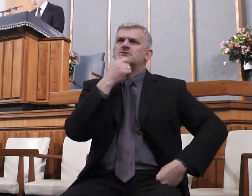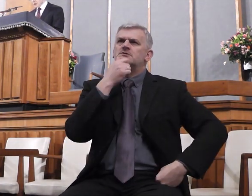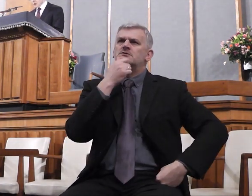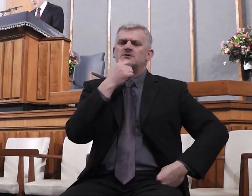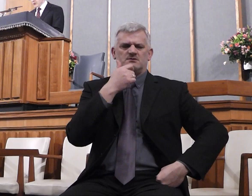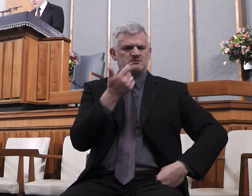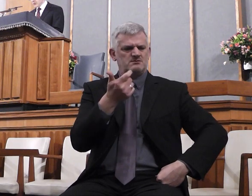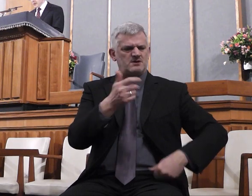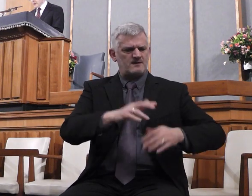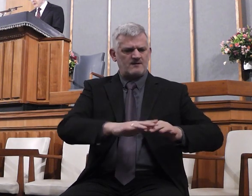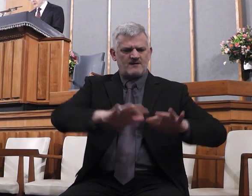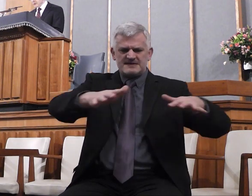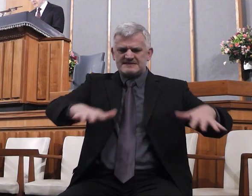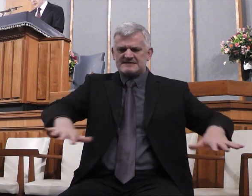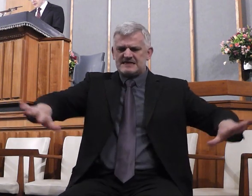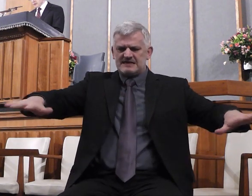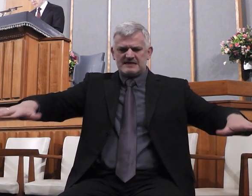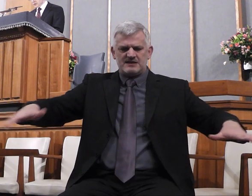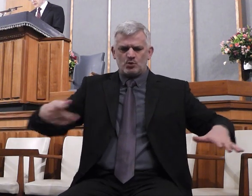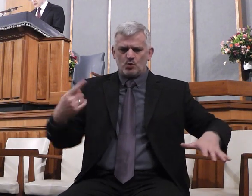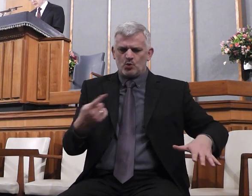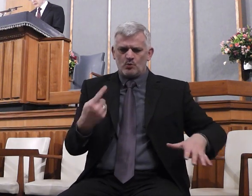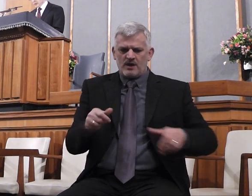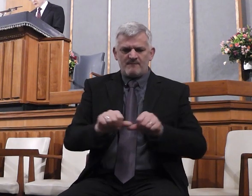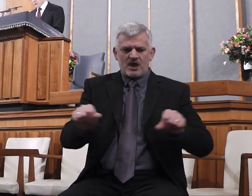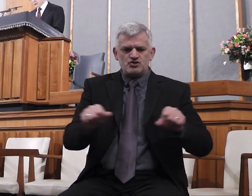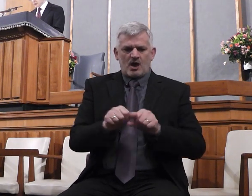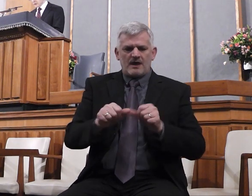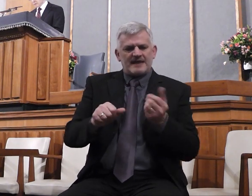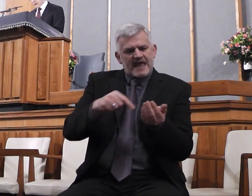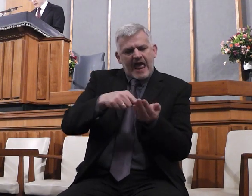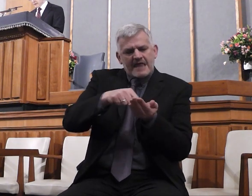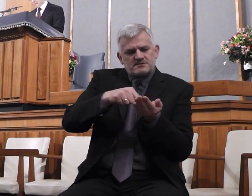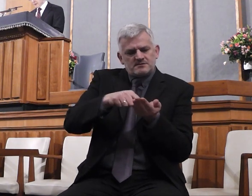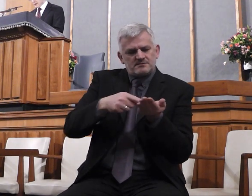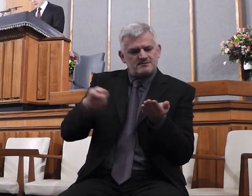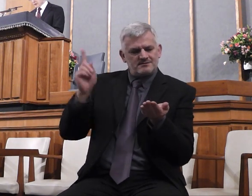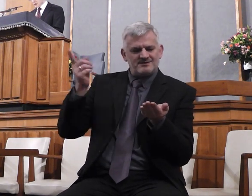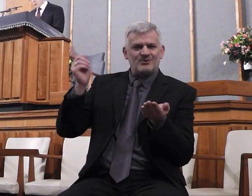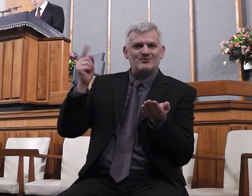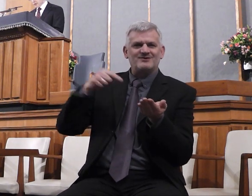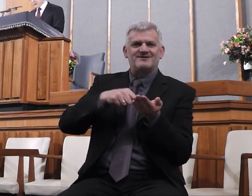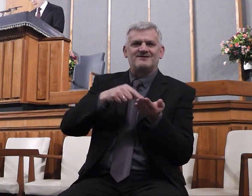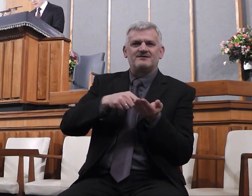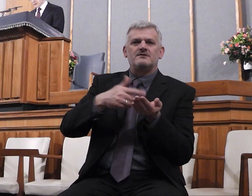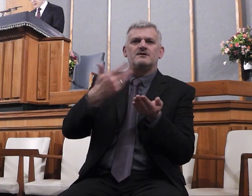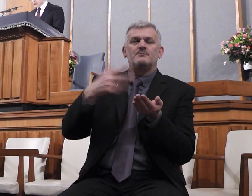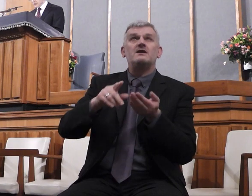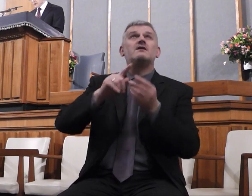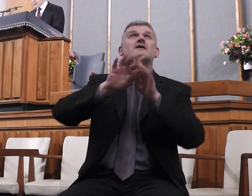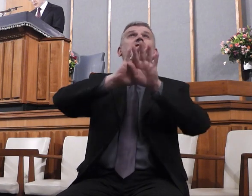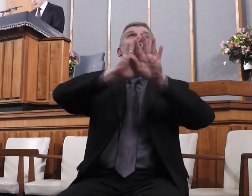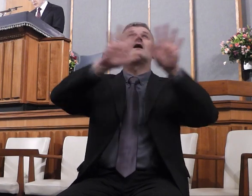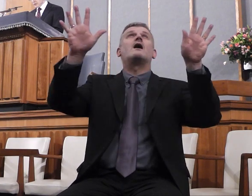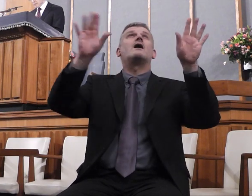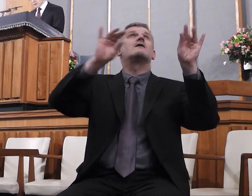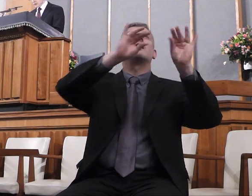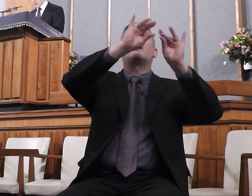hollow of his hand, and meted out heaven with the span, and comprehended the dust of the earth in a measure,